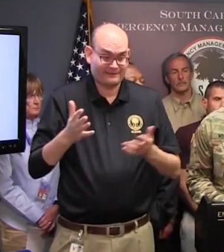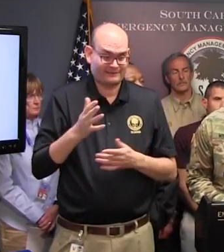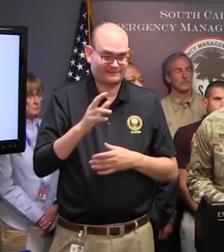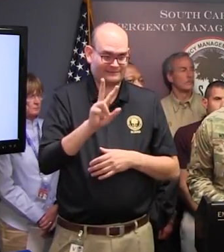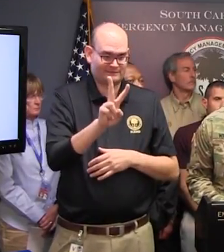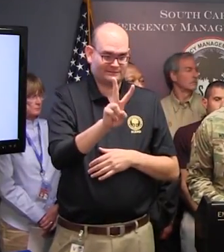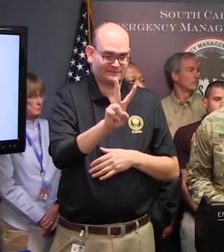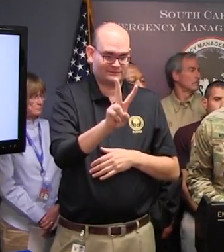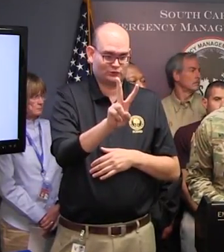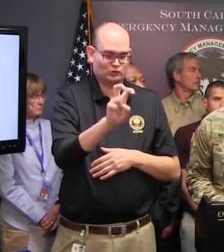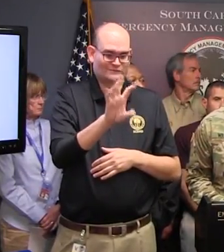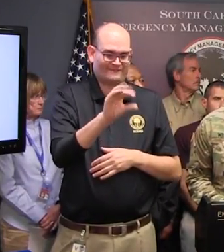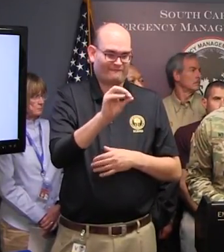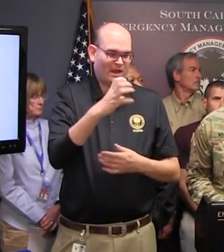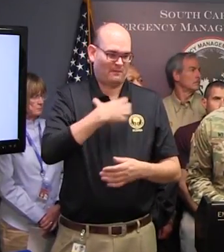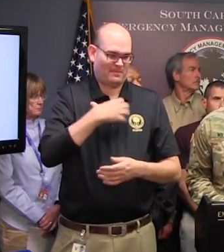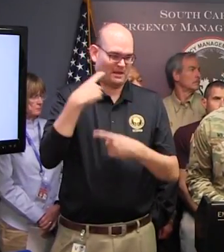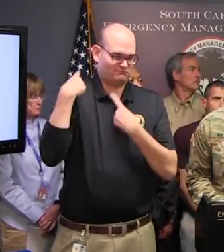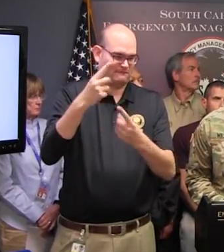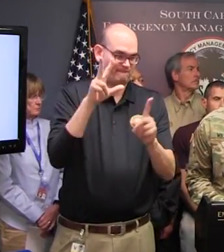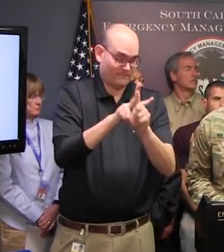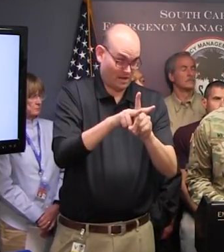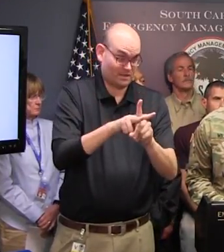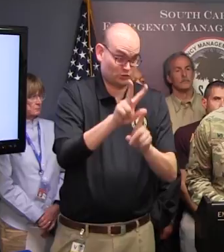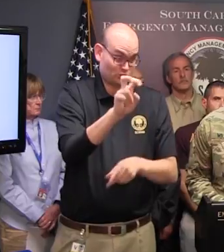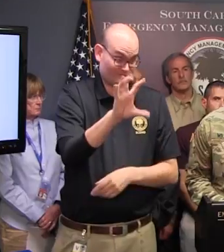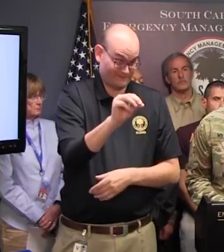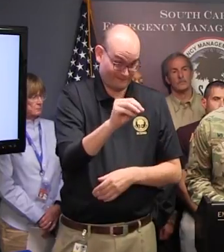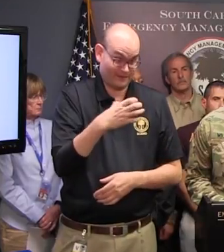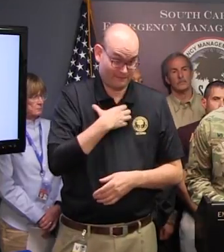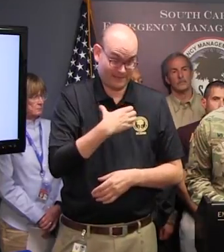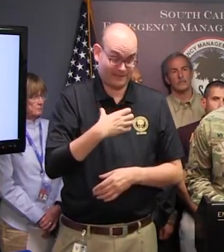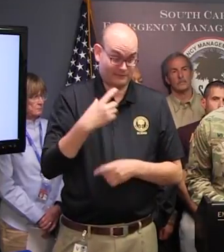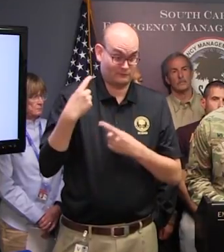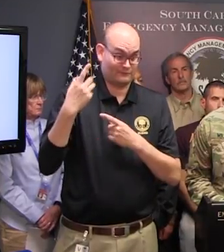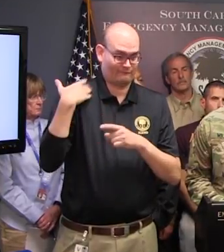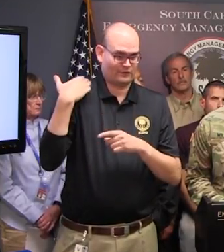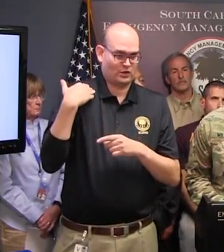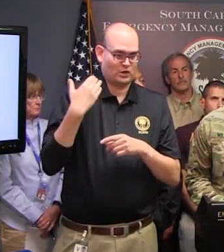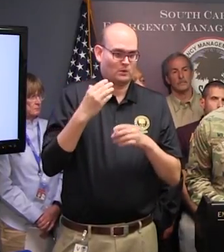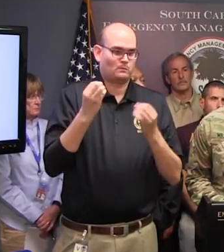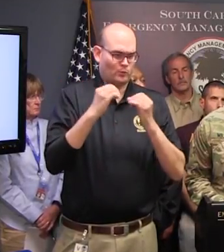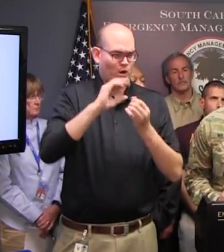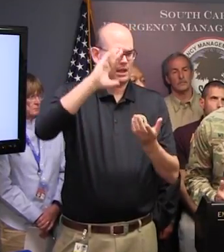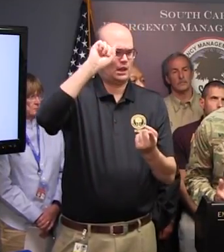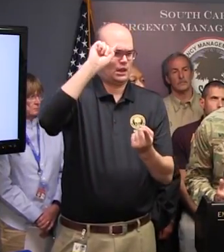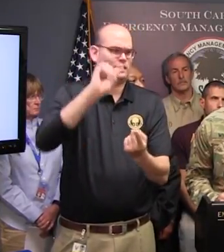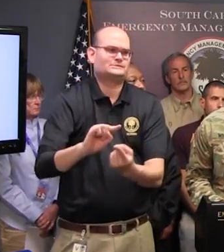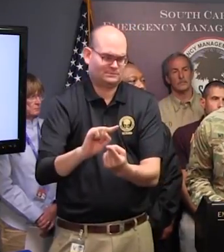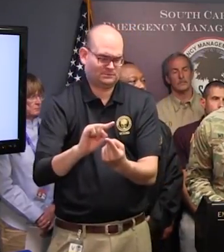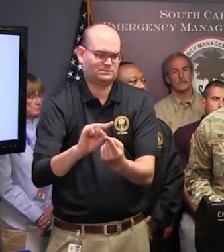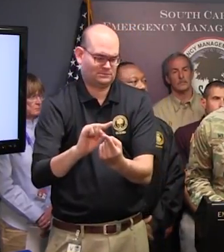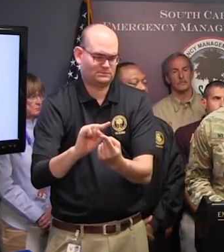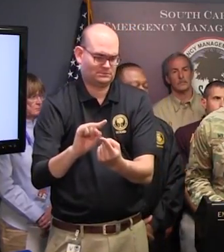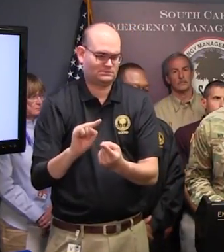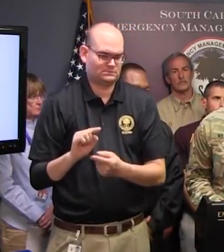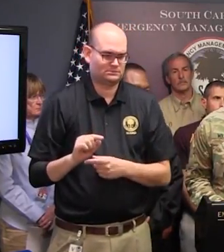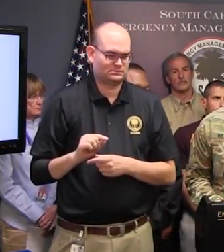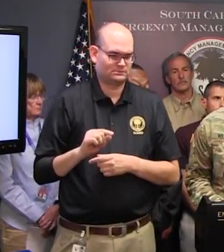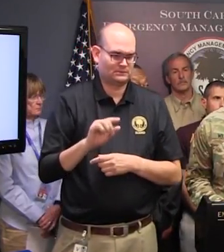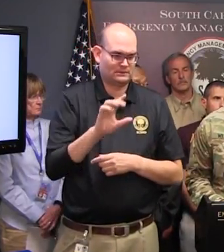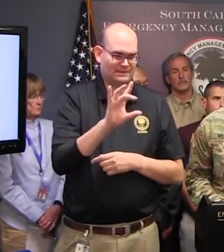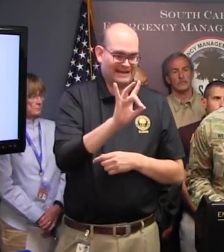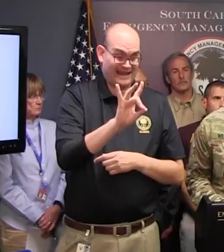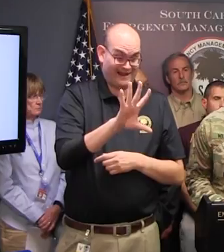logged with our office. That is considerably less than in previous disasters and evacuations. 85% still remains with